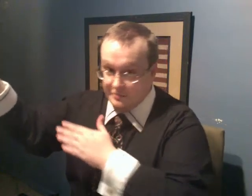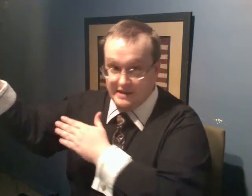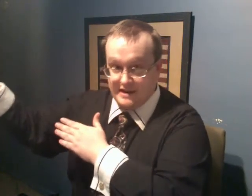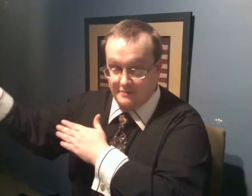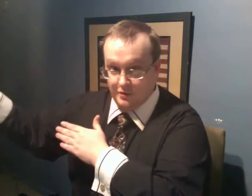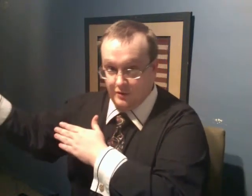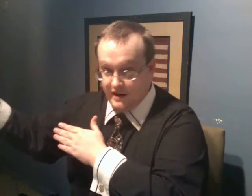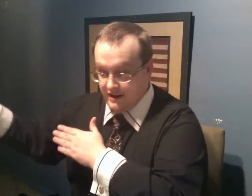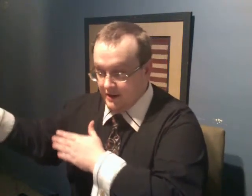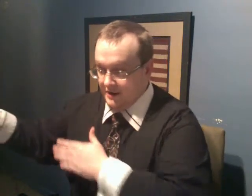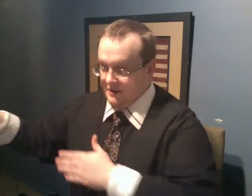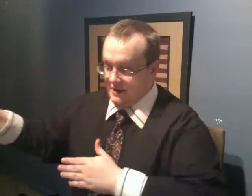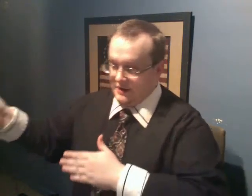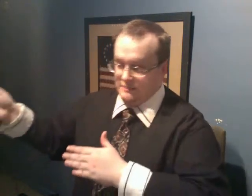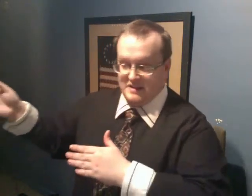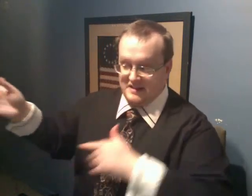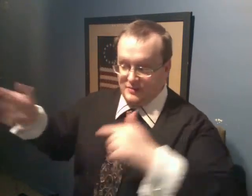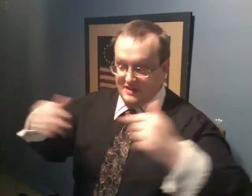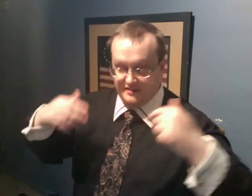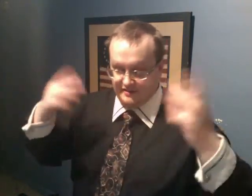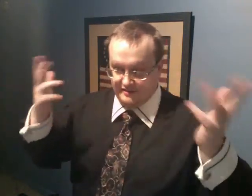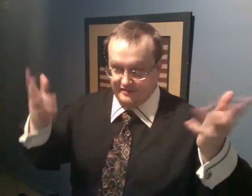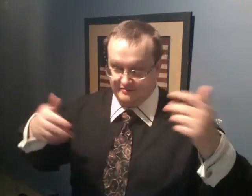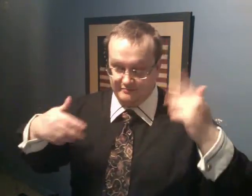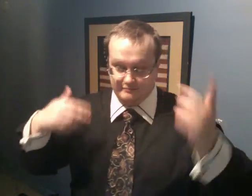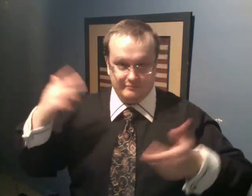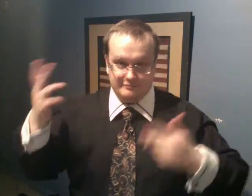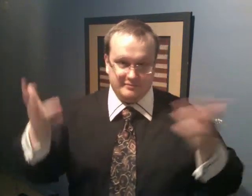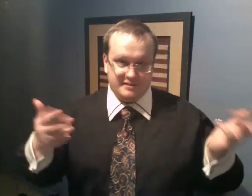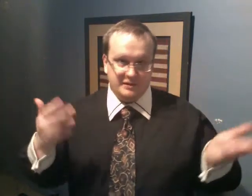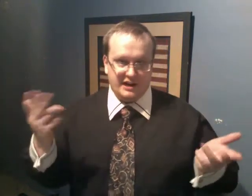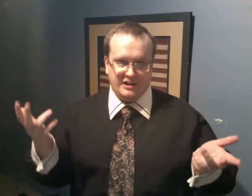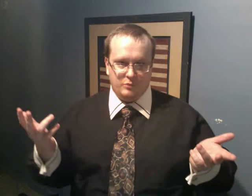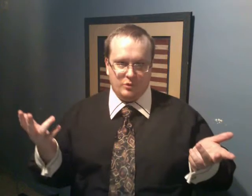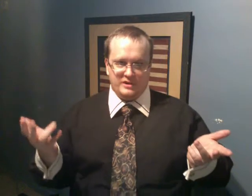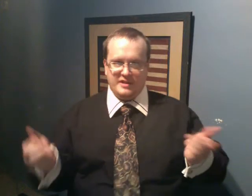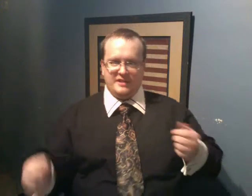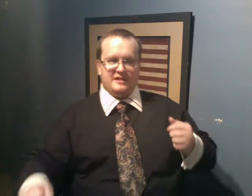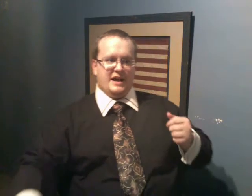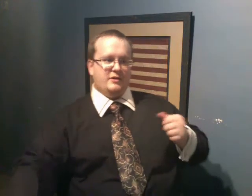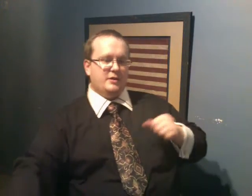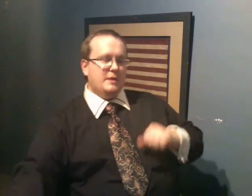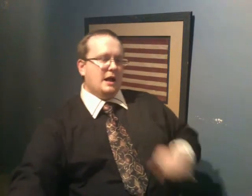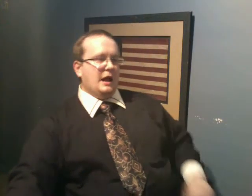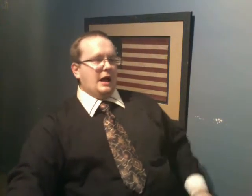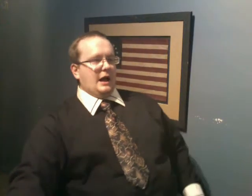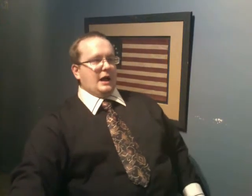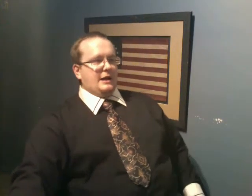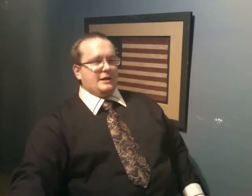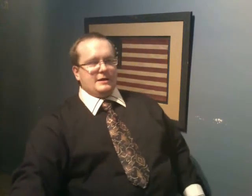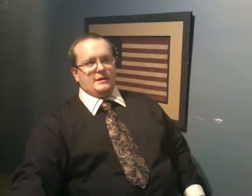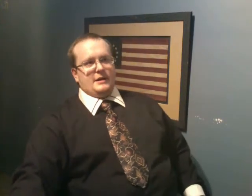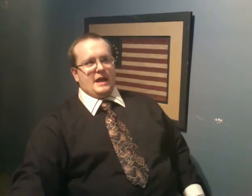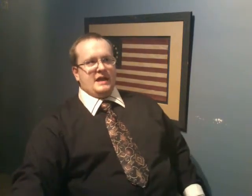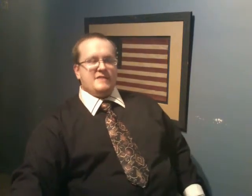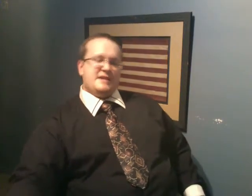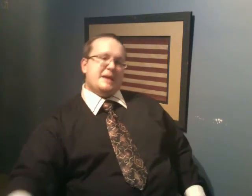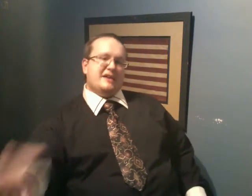completely unemployed, busy with similarly unimportant things. I don't know. And get feedback